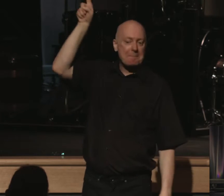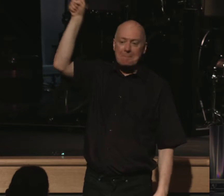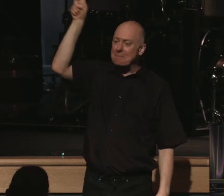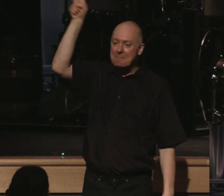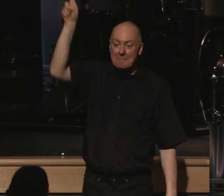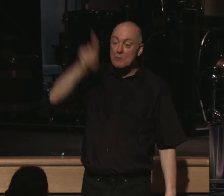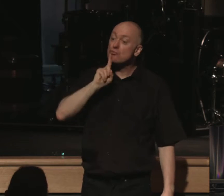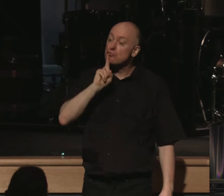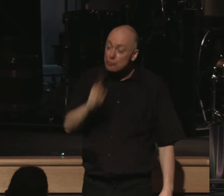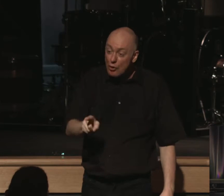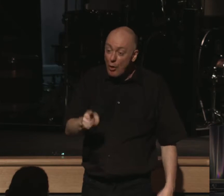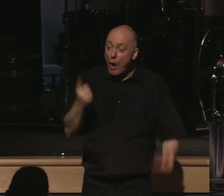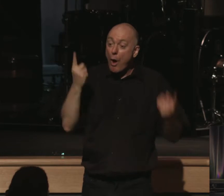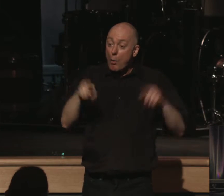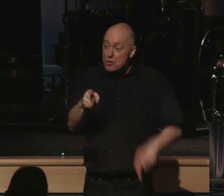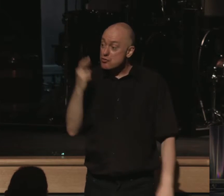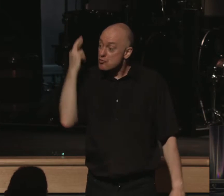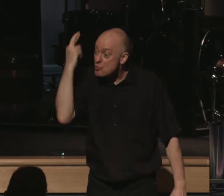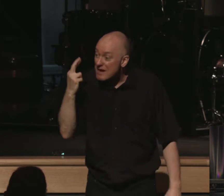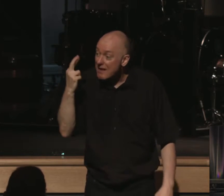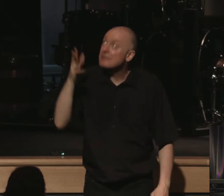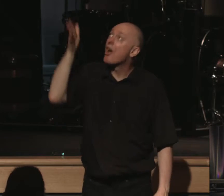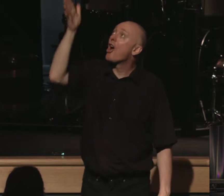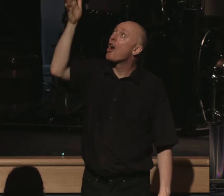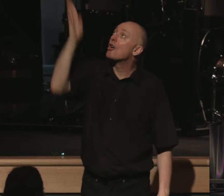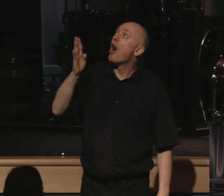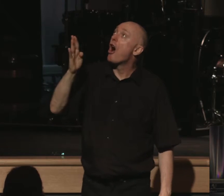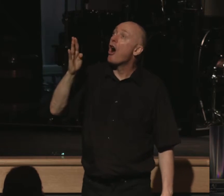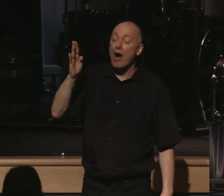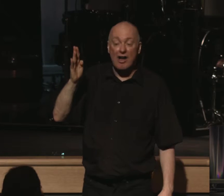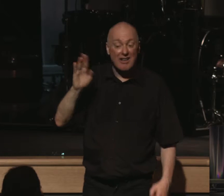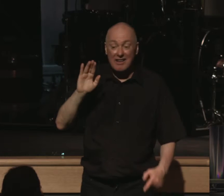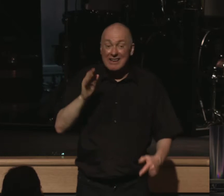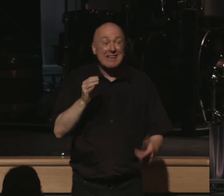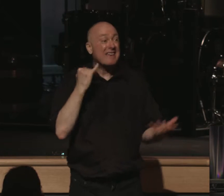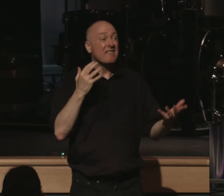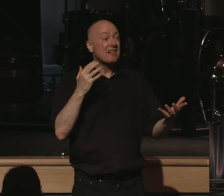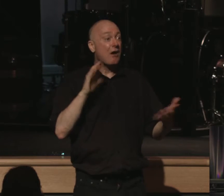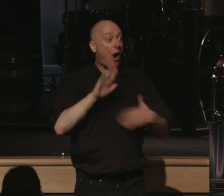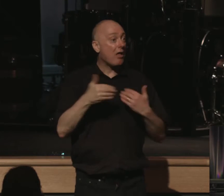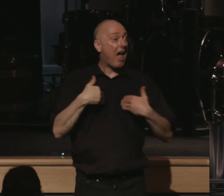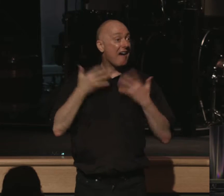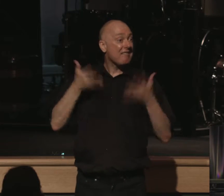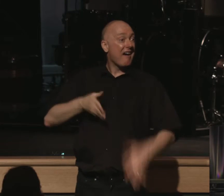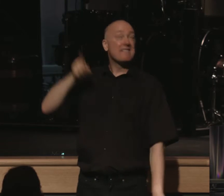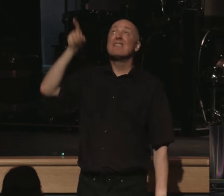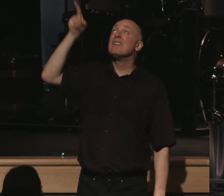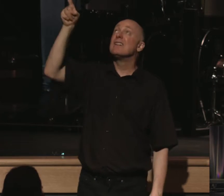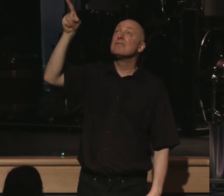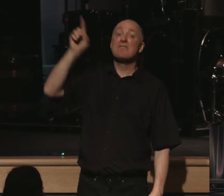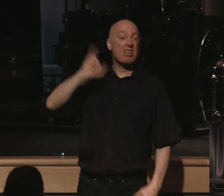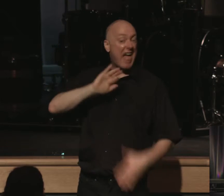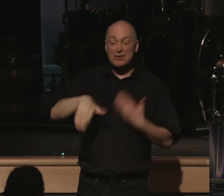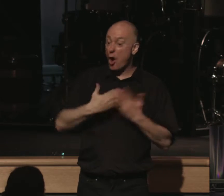How true is it that when you realize that God is all you have, that God is all you need?